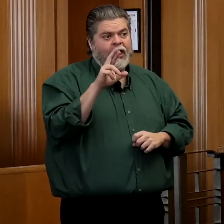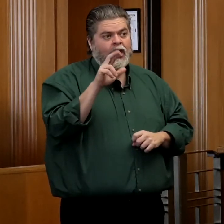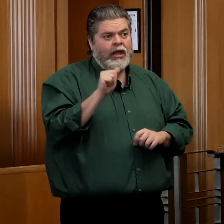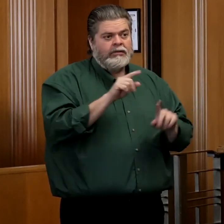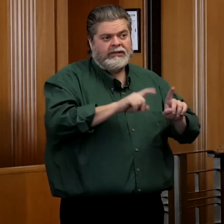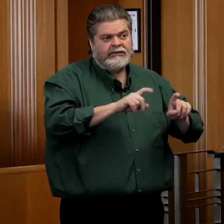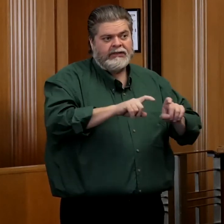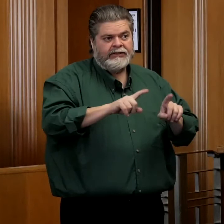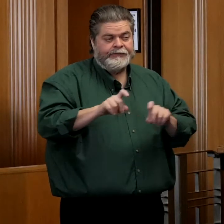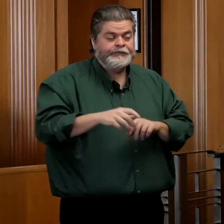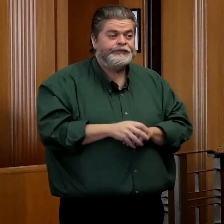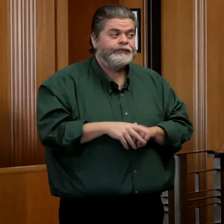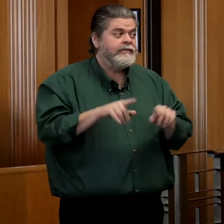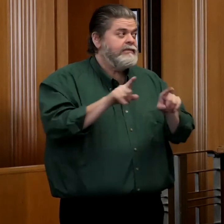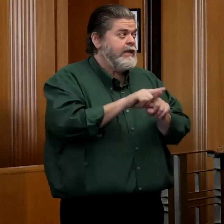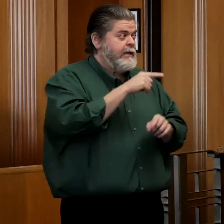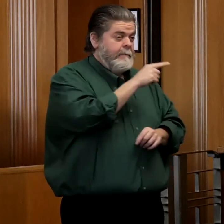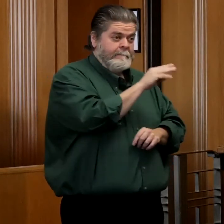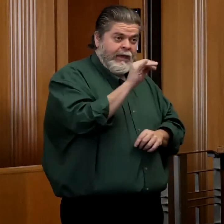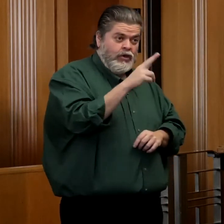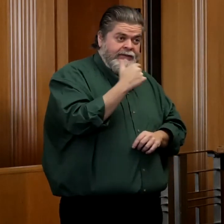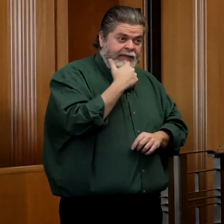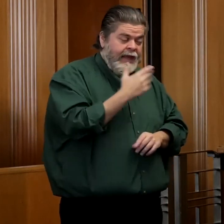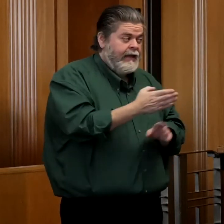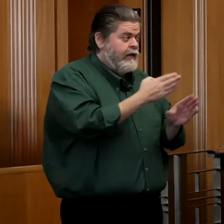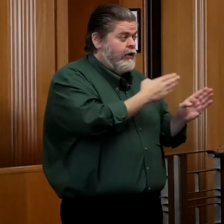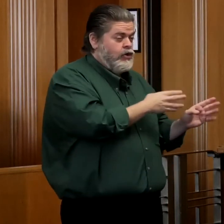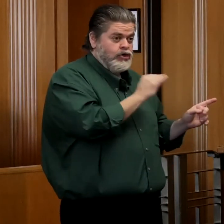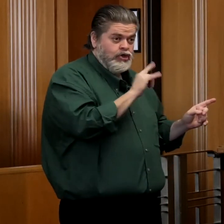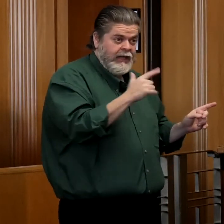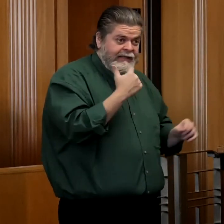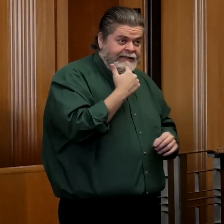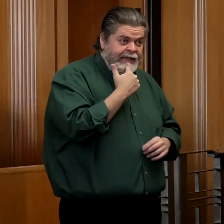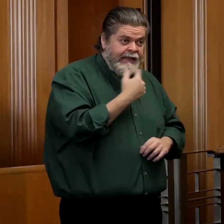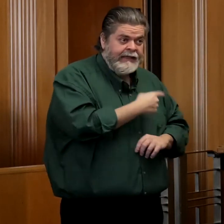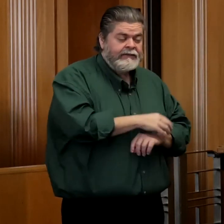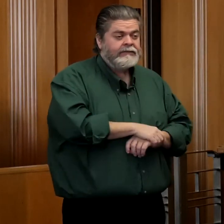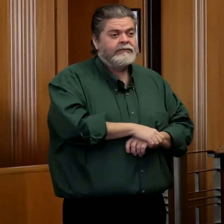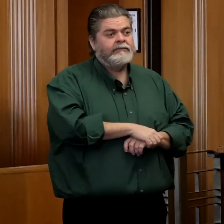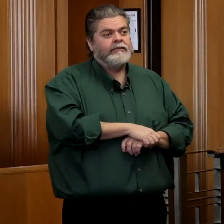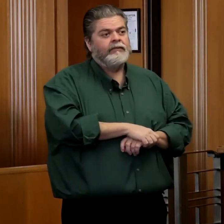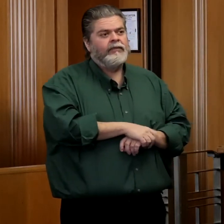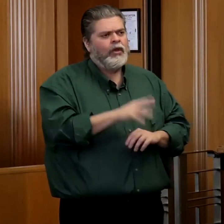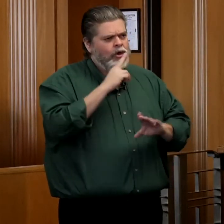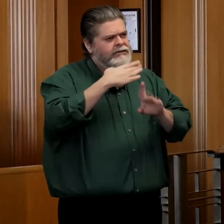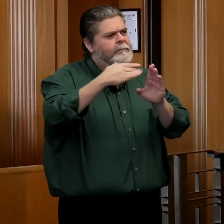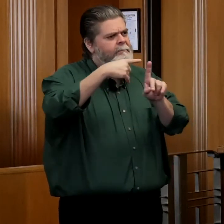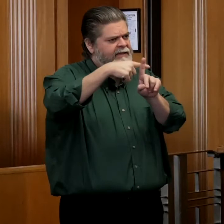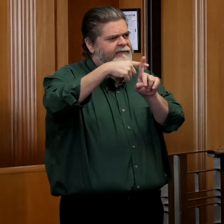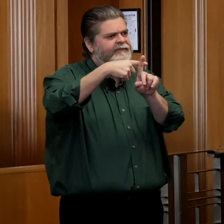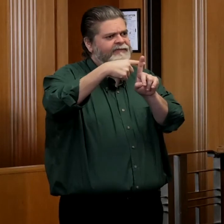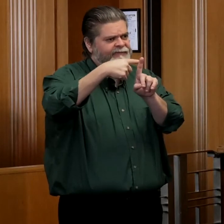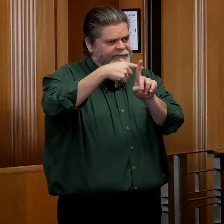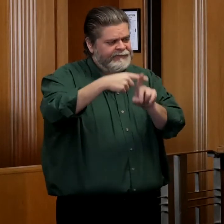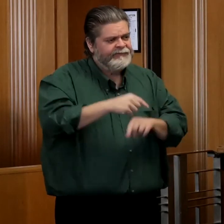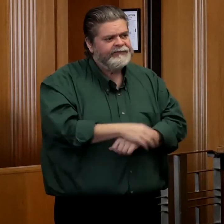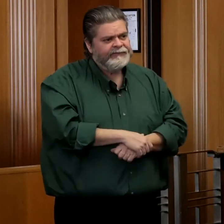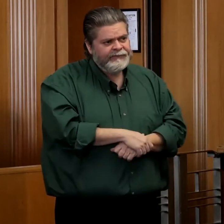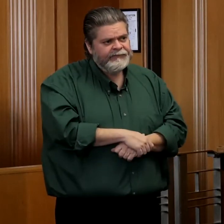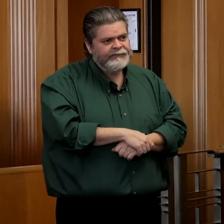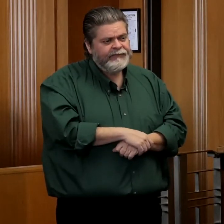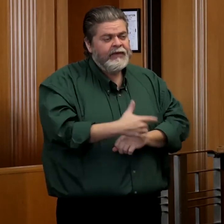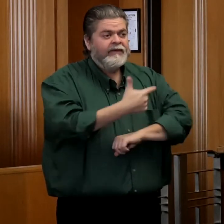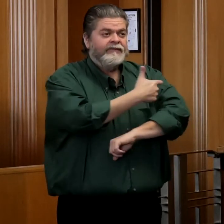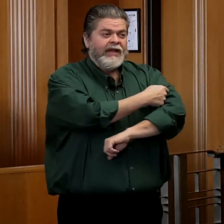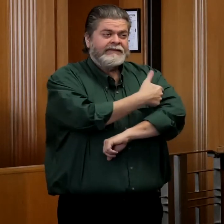As the mayor said and Director Franken said, you know, there are some, there's some positives here. The